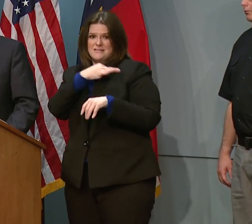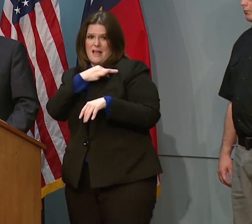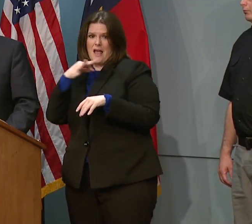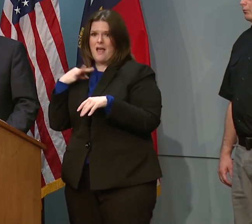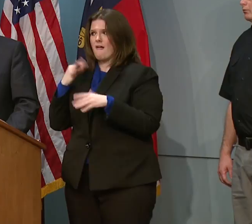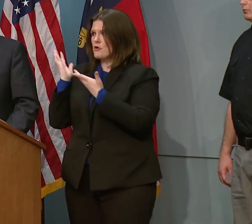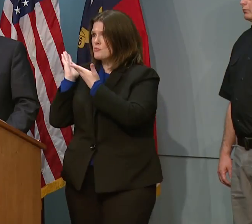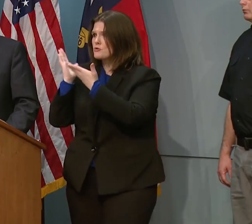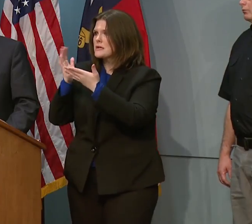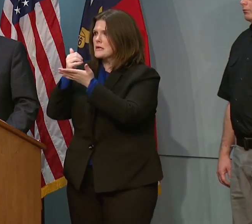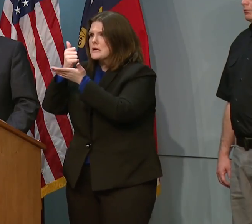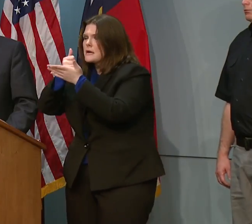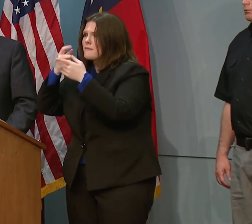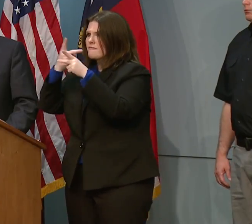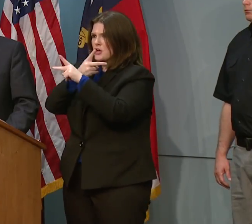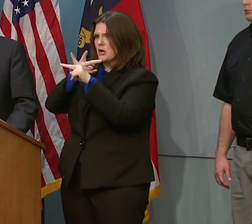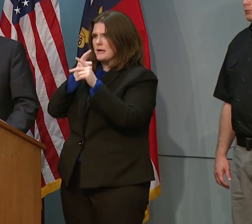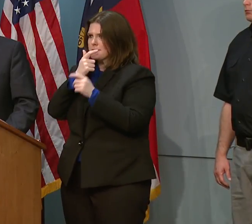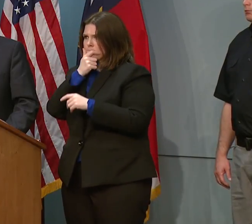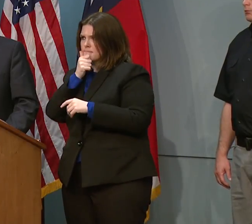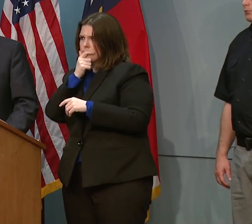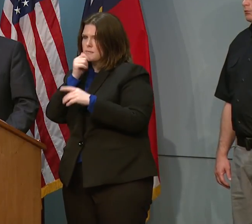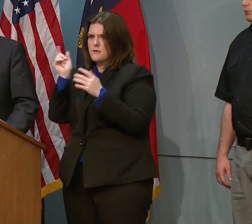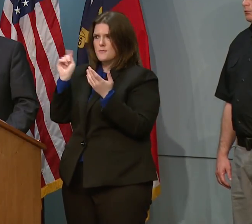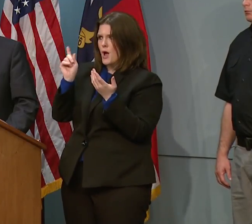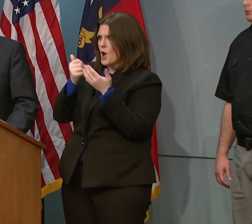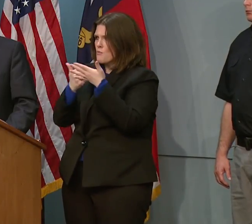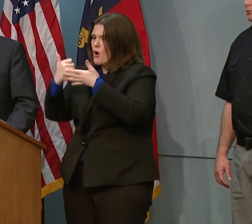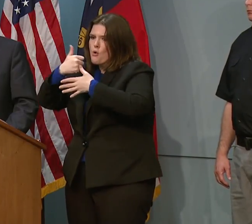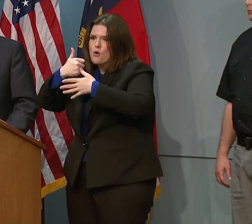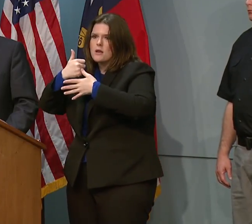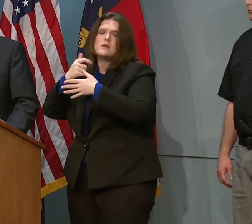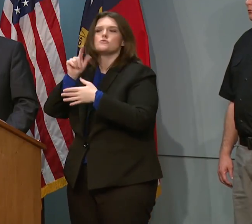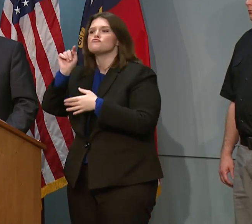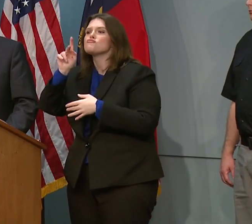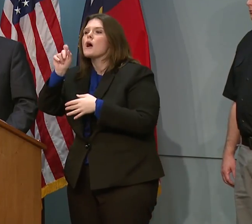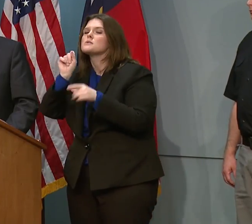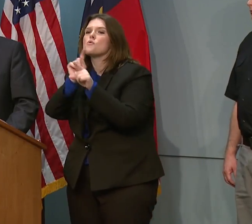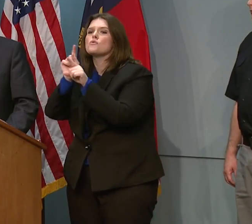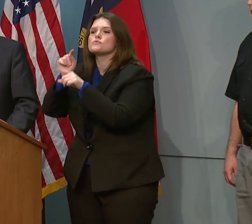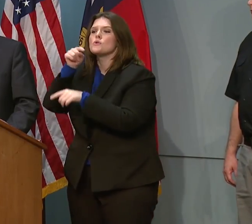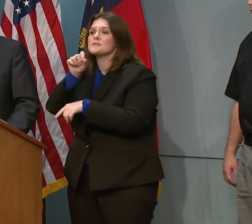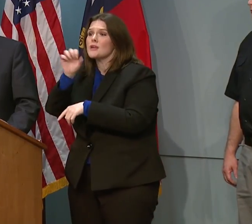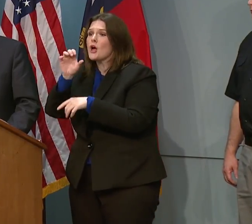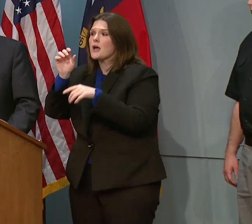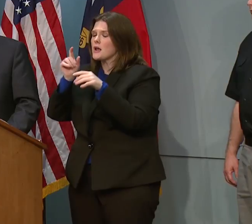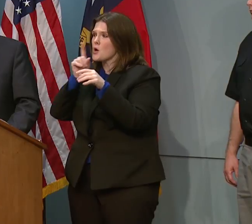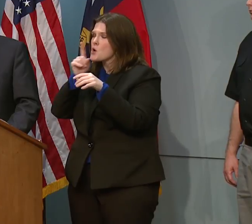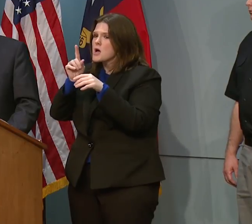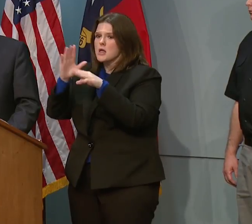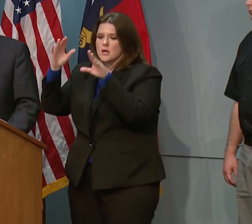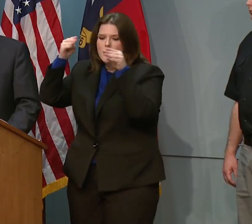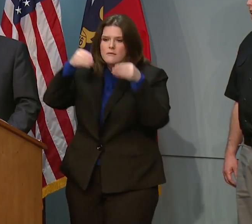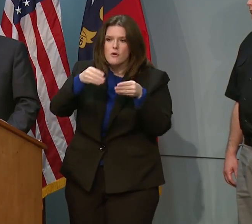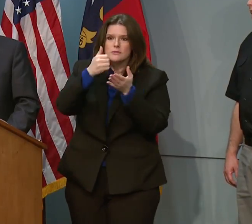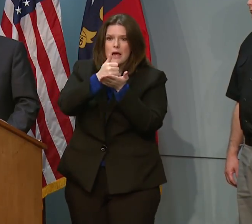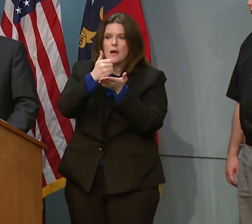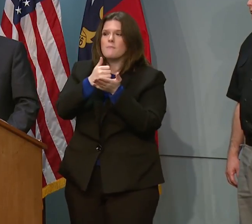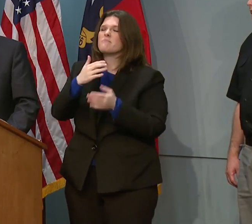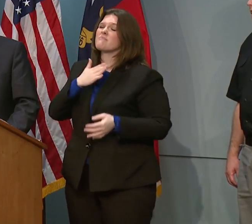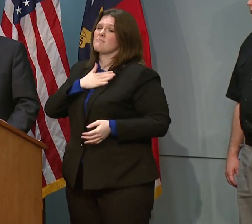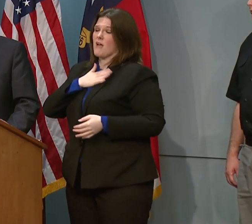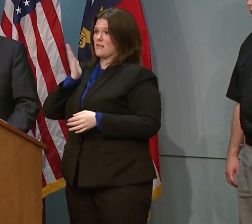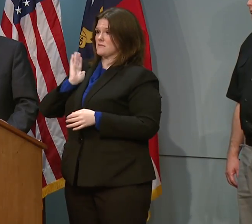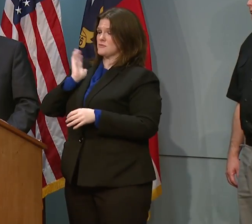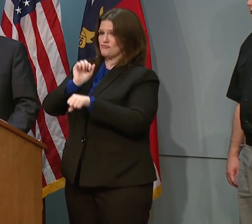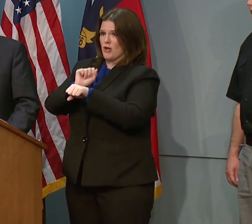these trucks are going to have to make some tough decisions about where to go. And, of course, a lot of these trucks are also in South Carolina. I used to do this. I used